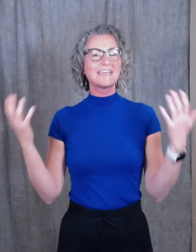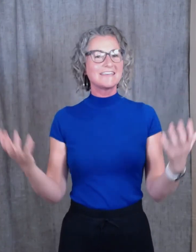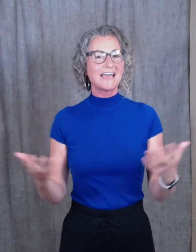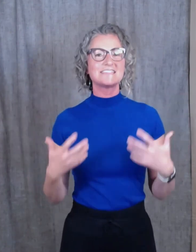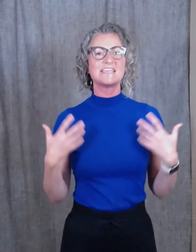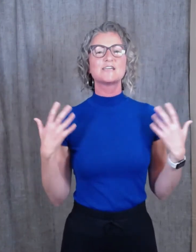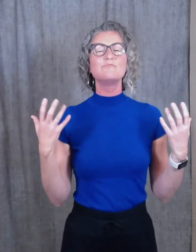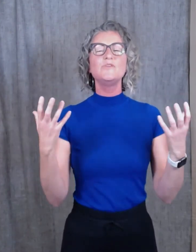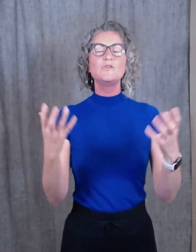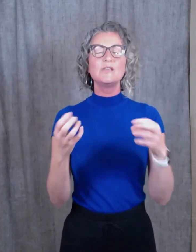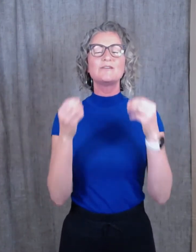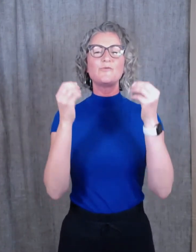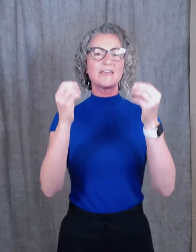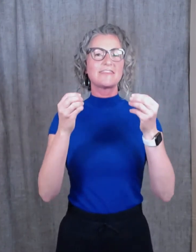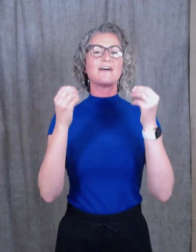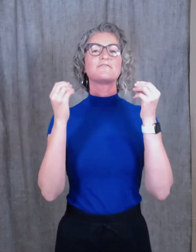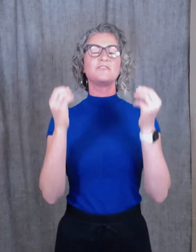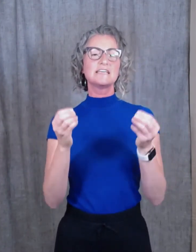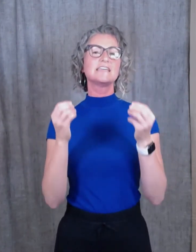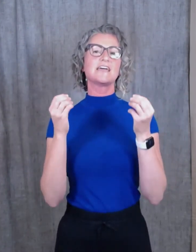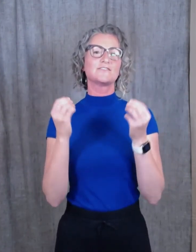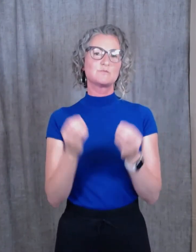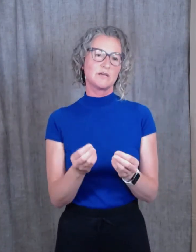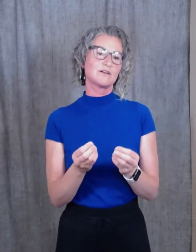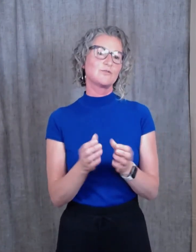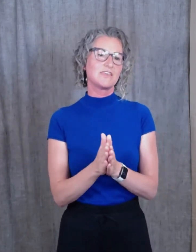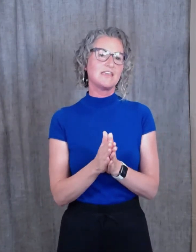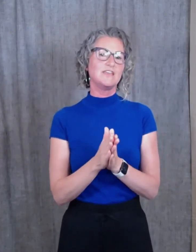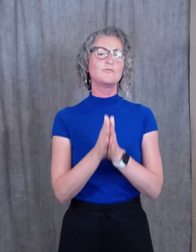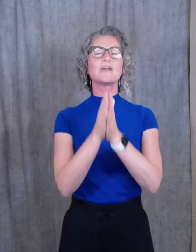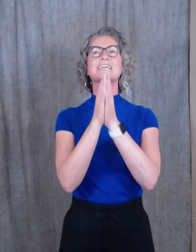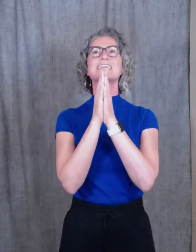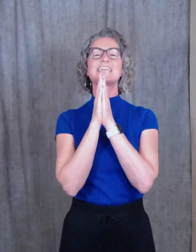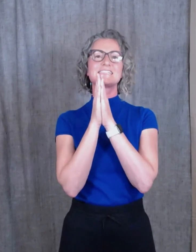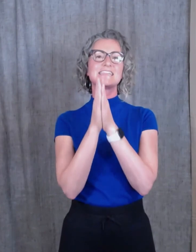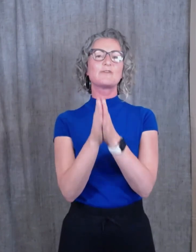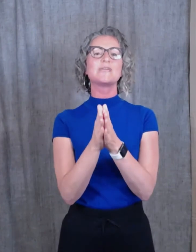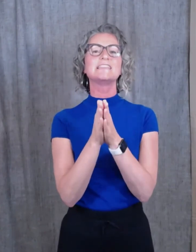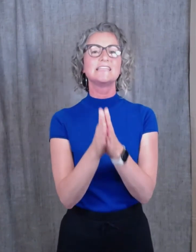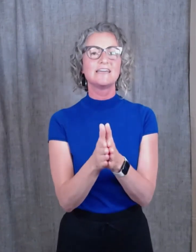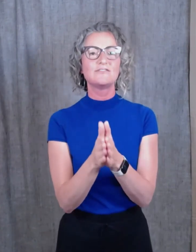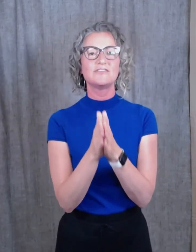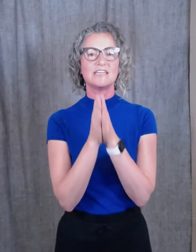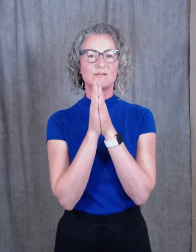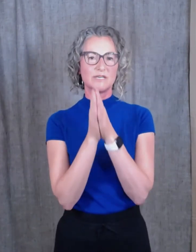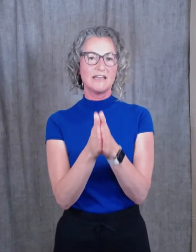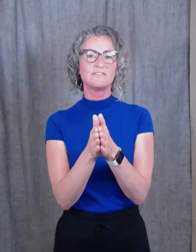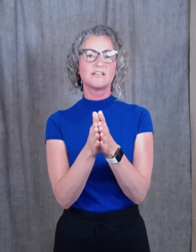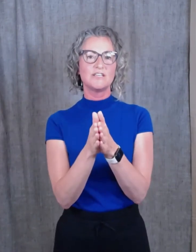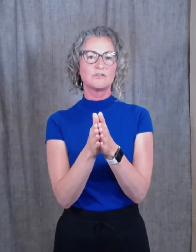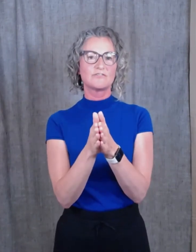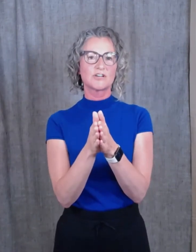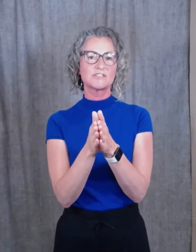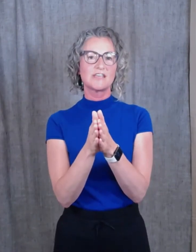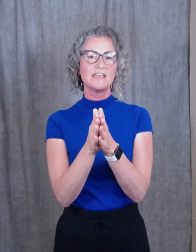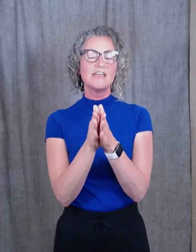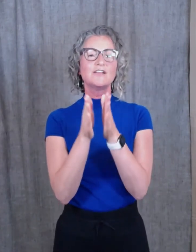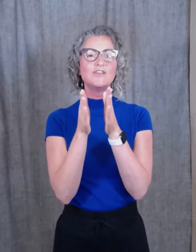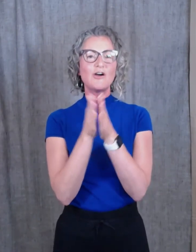Recognizing, communing with that feeling of spirit within you. Recognizing that we live in a benevolent universe. Knowing